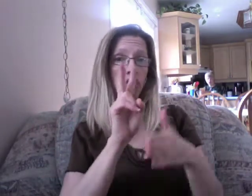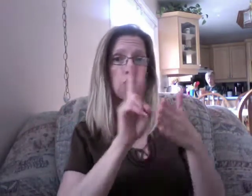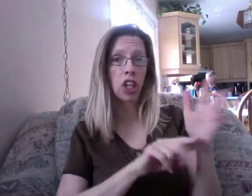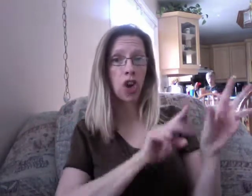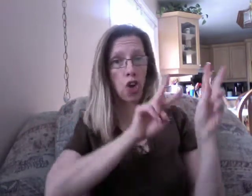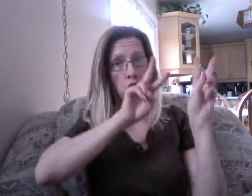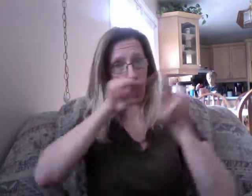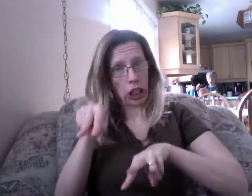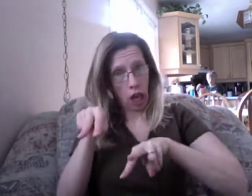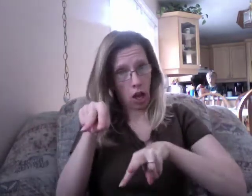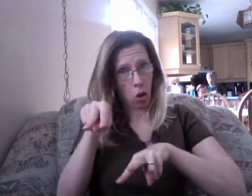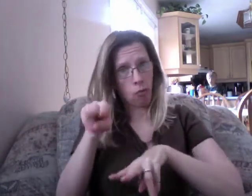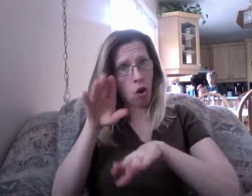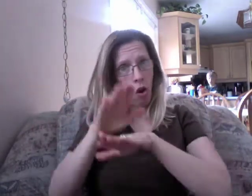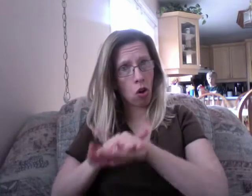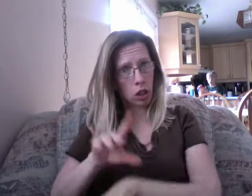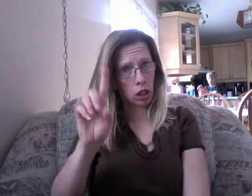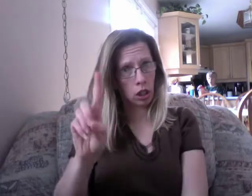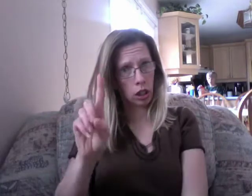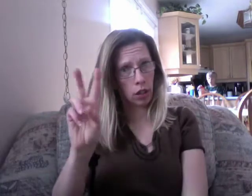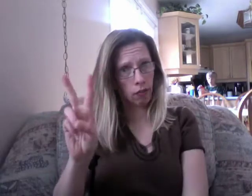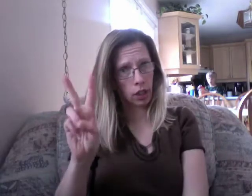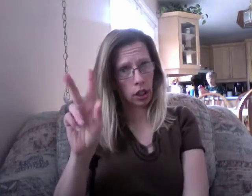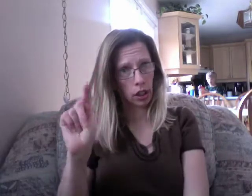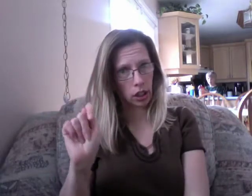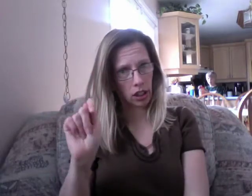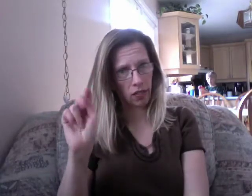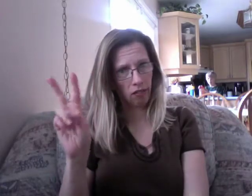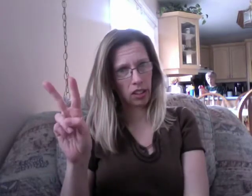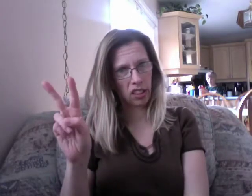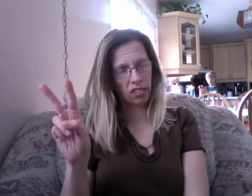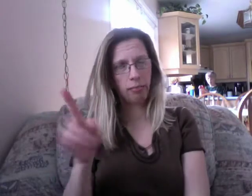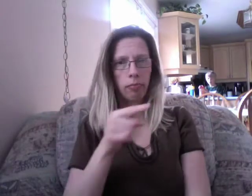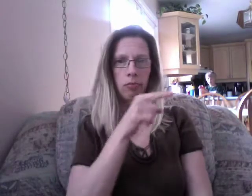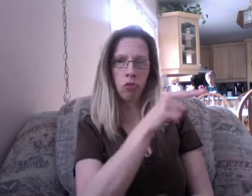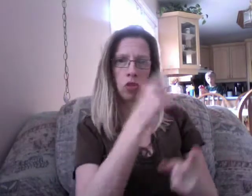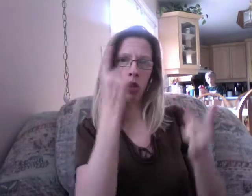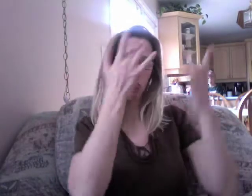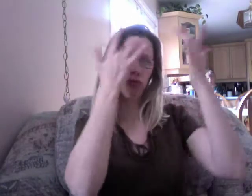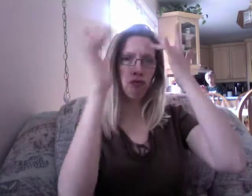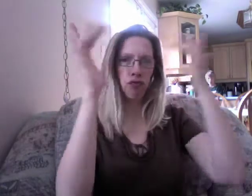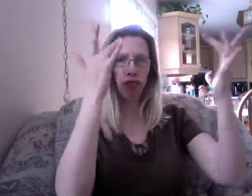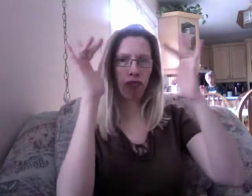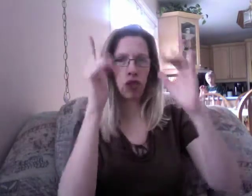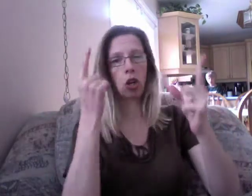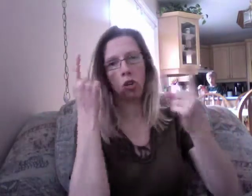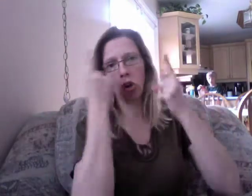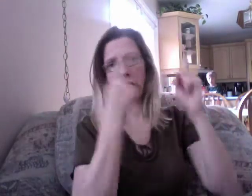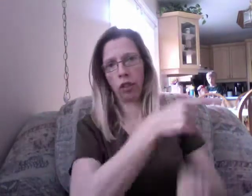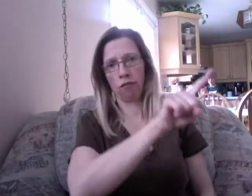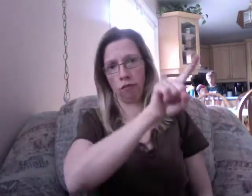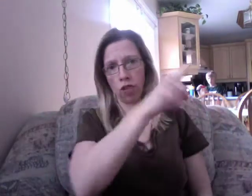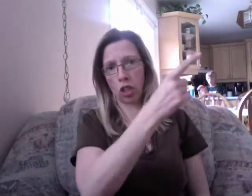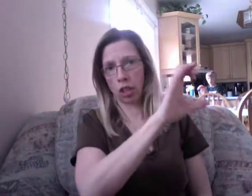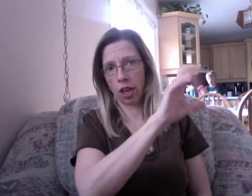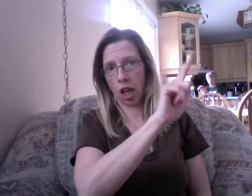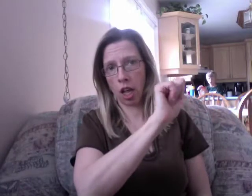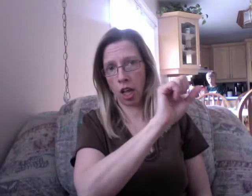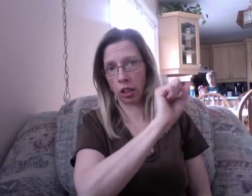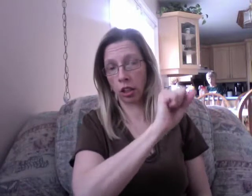Samson's hair was in... The Bible said that God gave Samson his power, not his hair or his hairbrush. But what about the haircut that made him lose his strength?